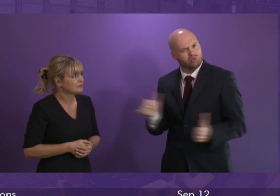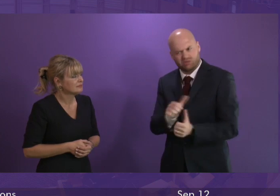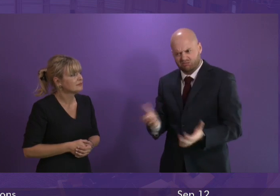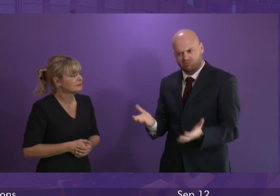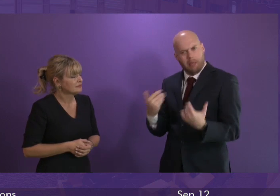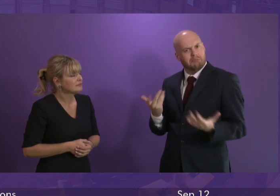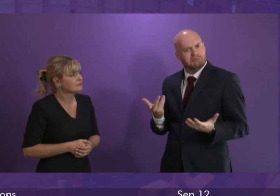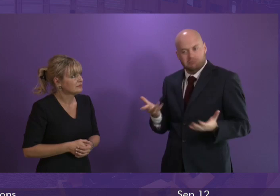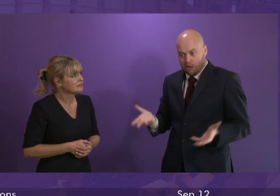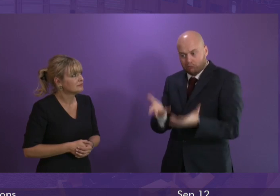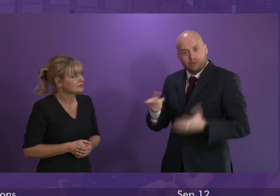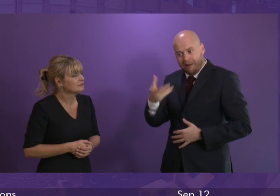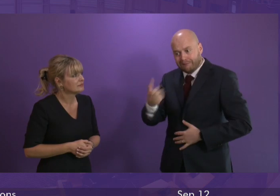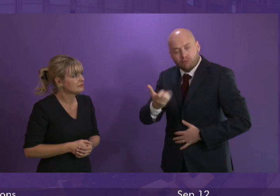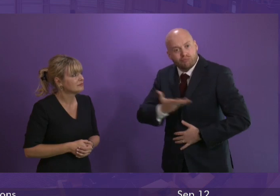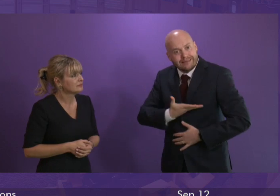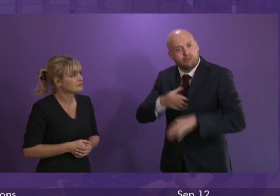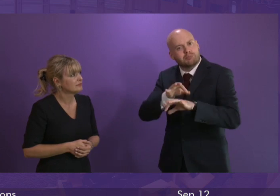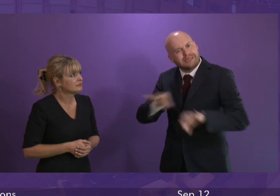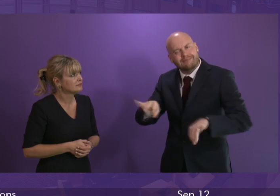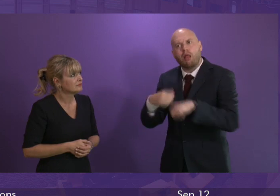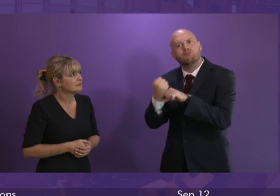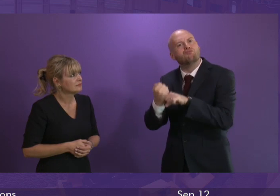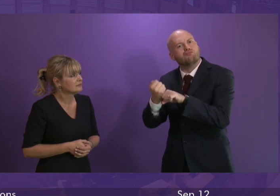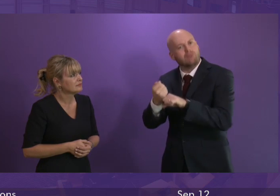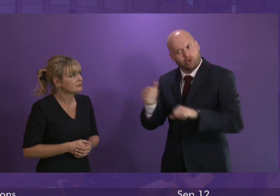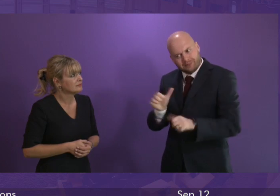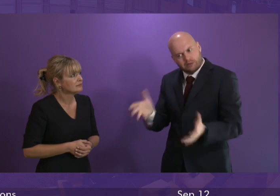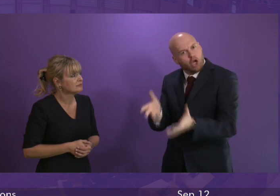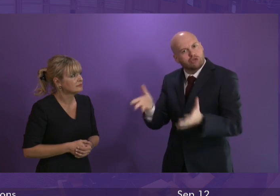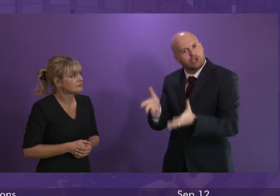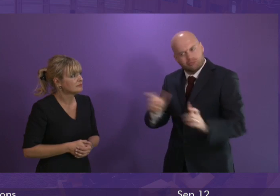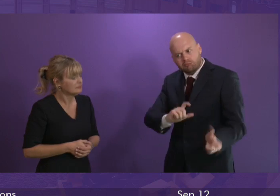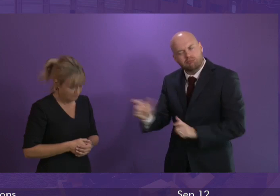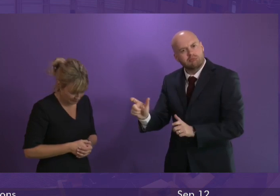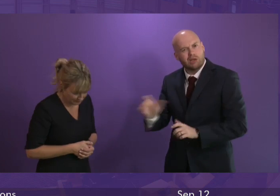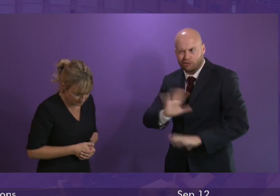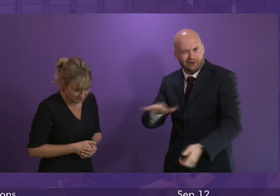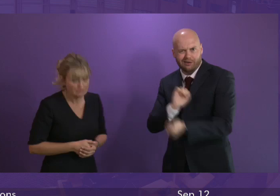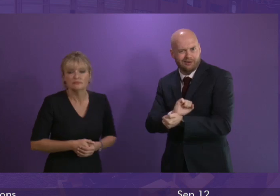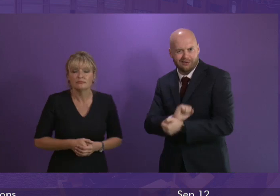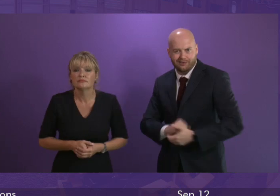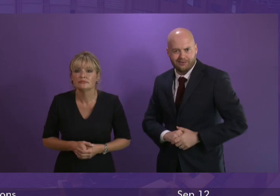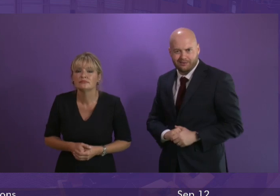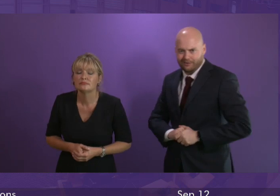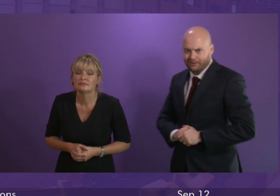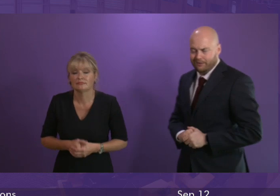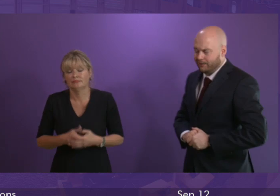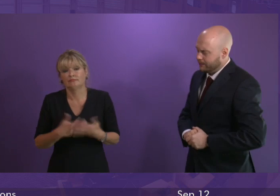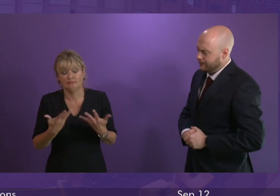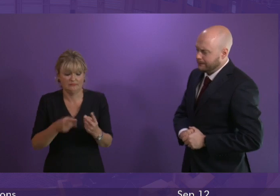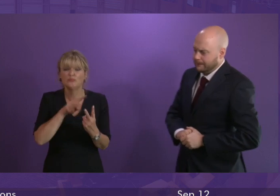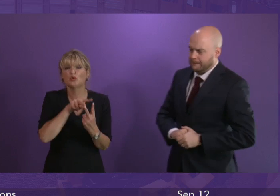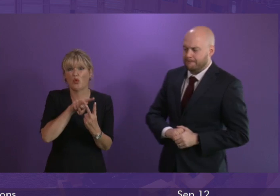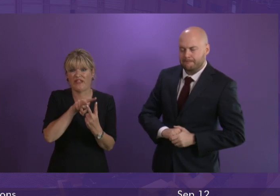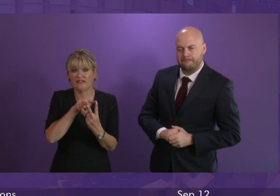they have the right to peaceful protest and that they should be encouraged and supported to exercise it. First Minister. Well two